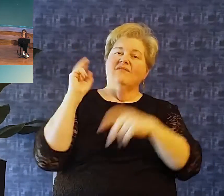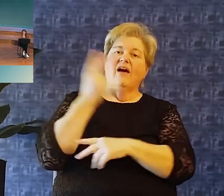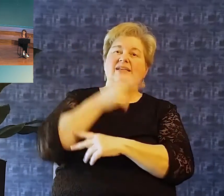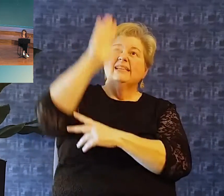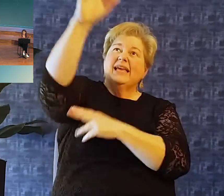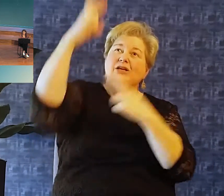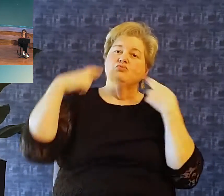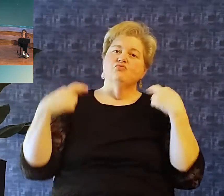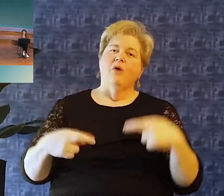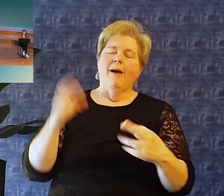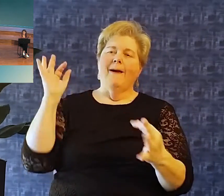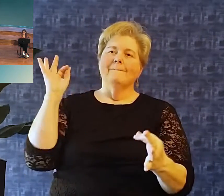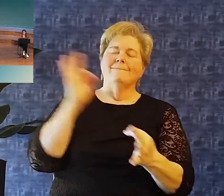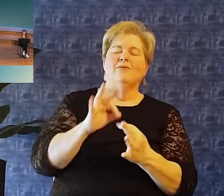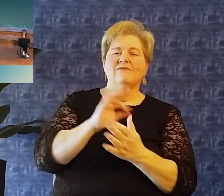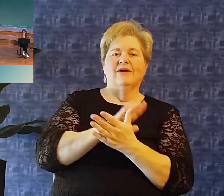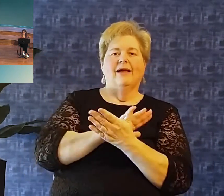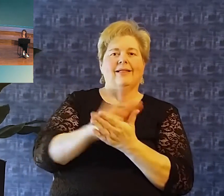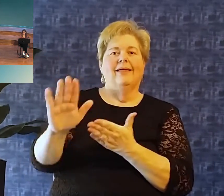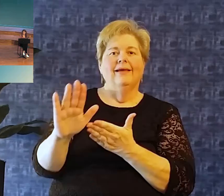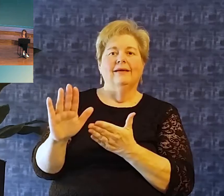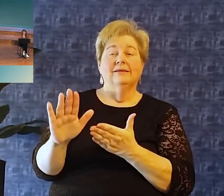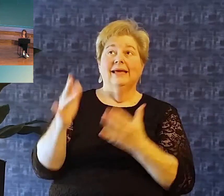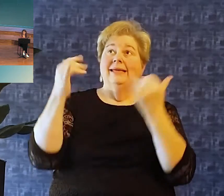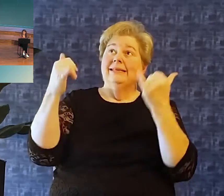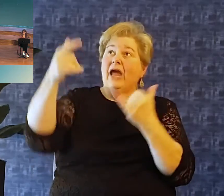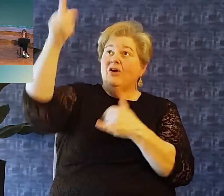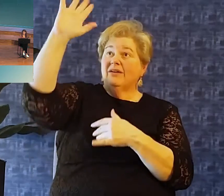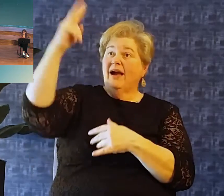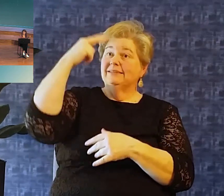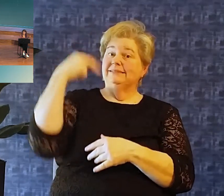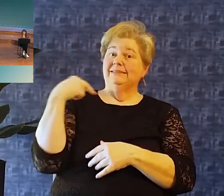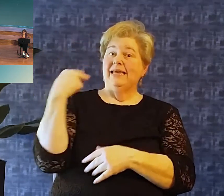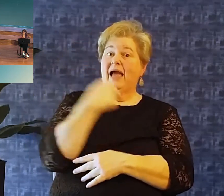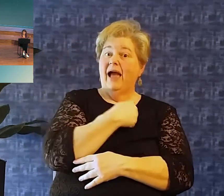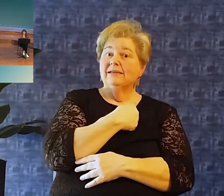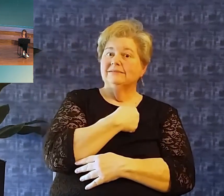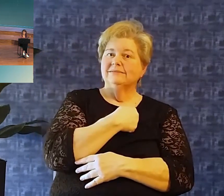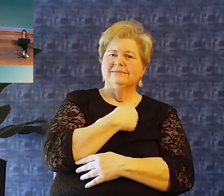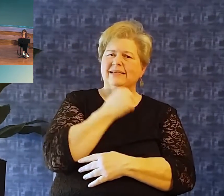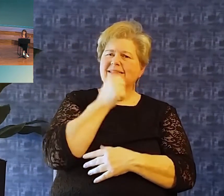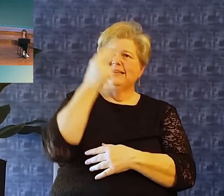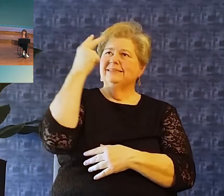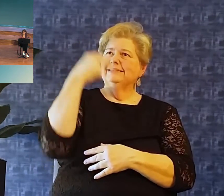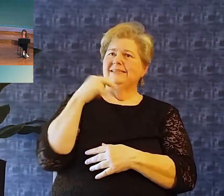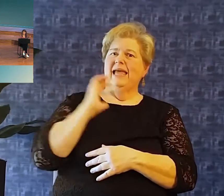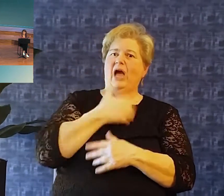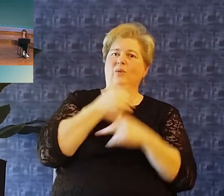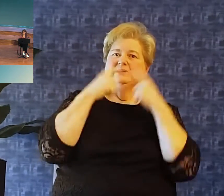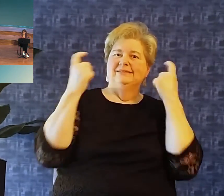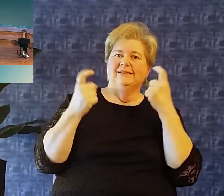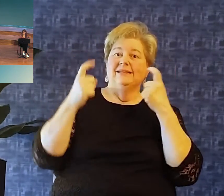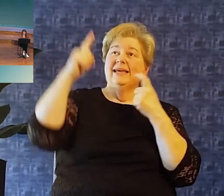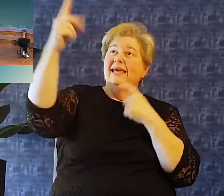robes of righteousness. So that now when God sees us, he doesn't see our sin, he sees the righteousness